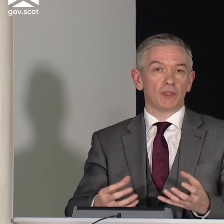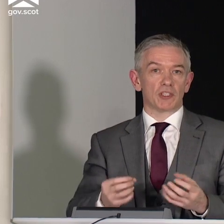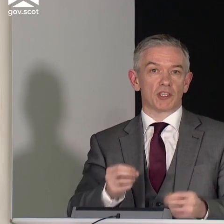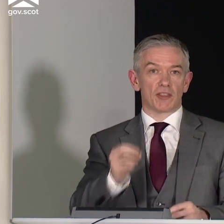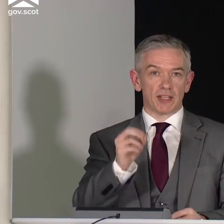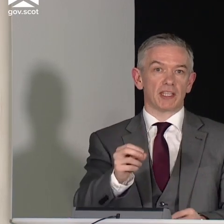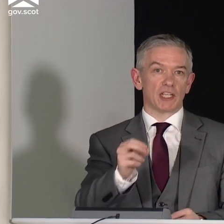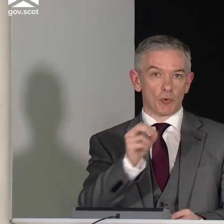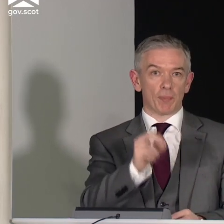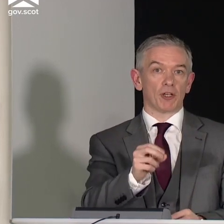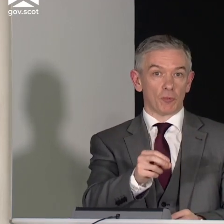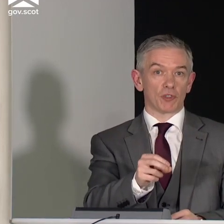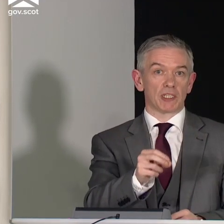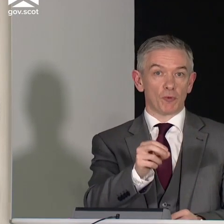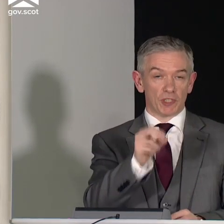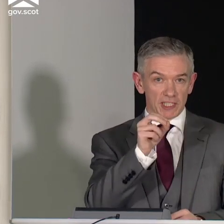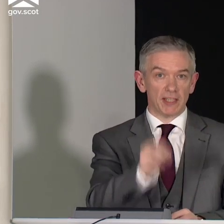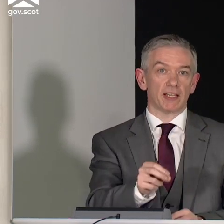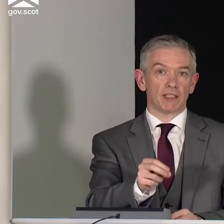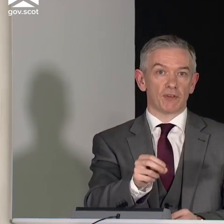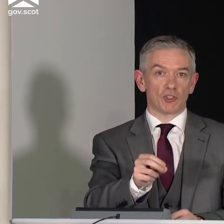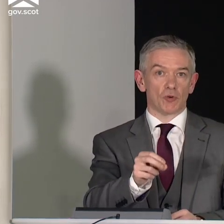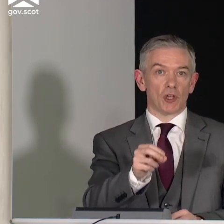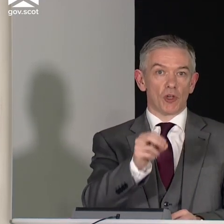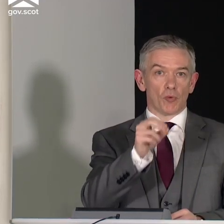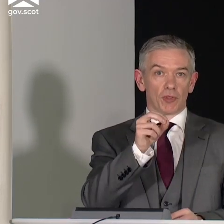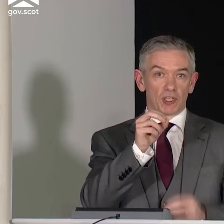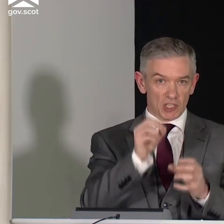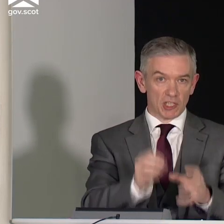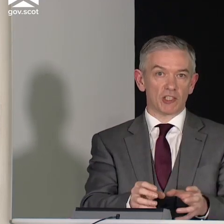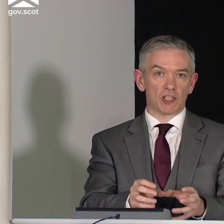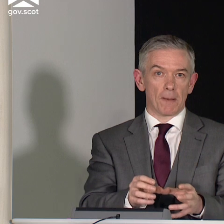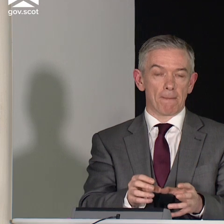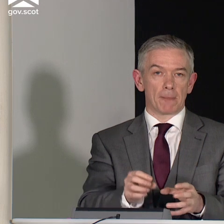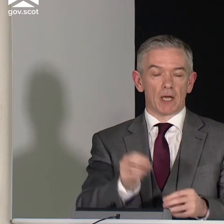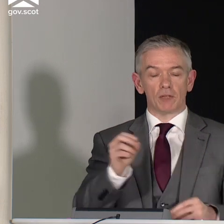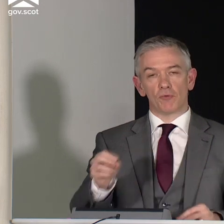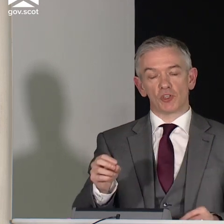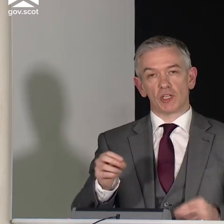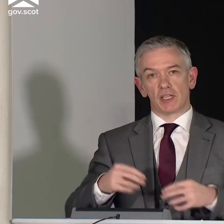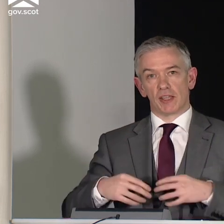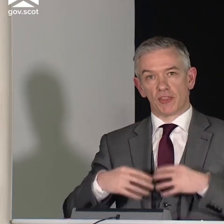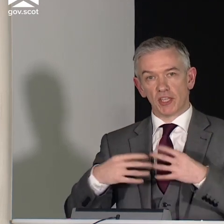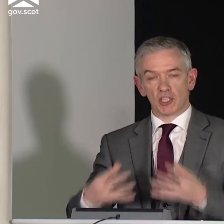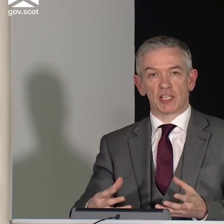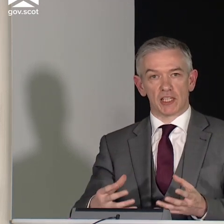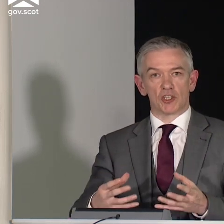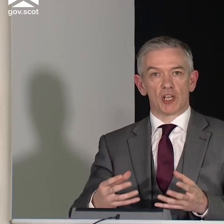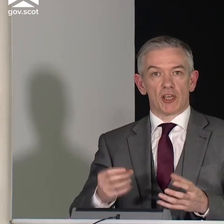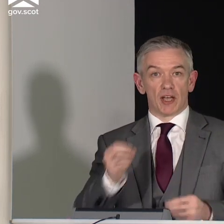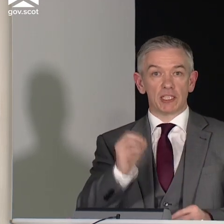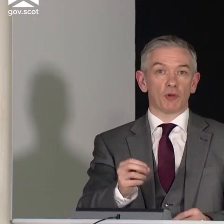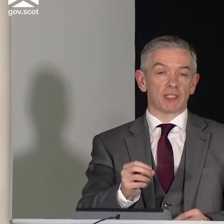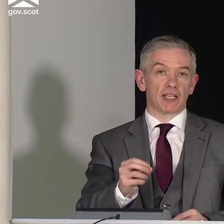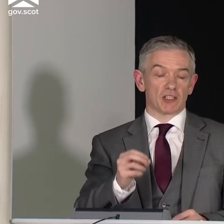confidence that that test will pick up those antibodies in that individual with consistency. And unfortunately, at this stage,